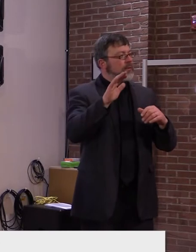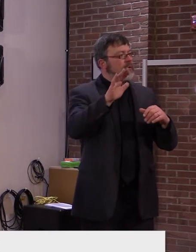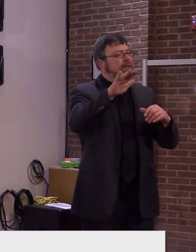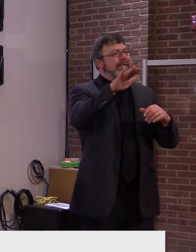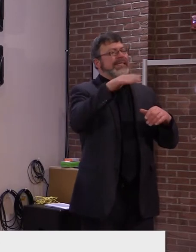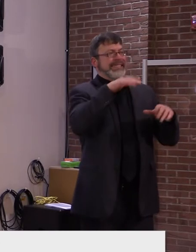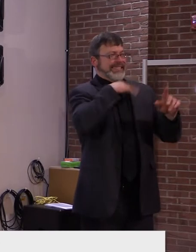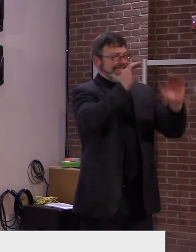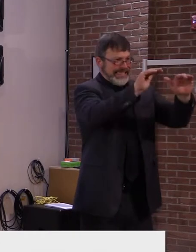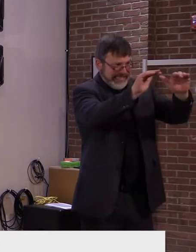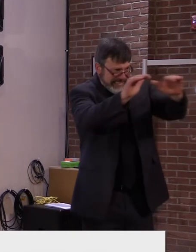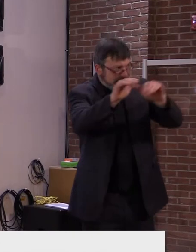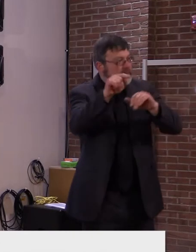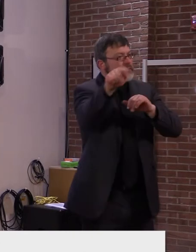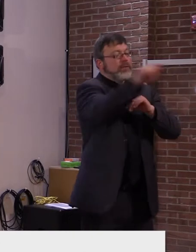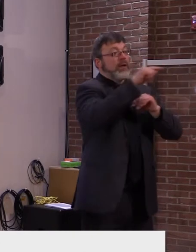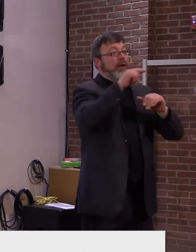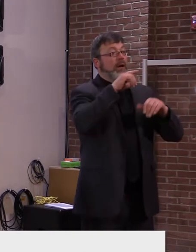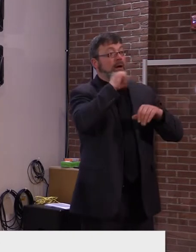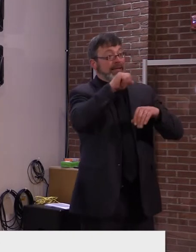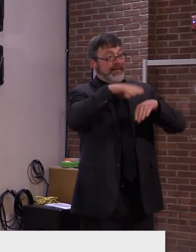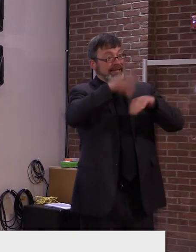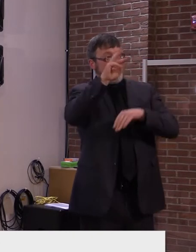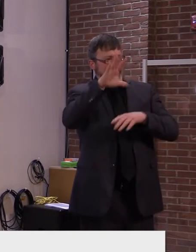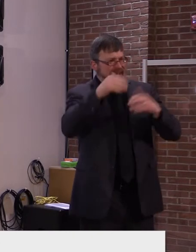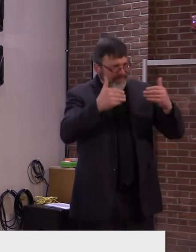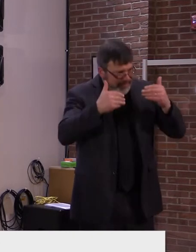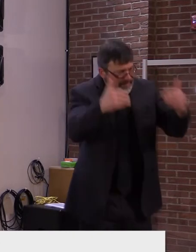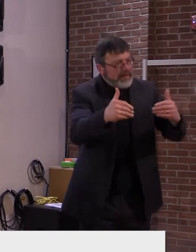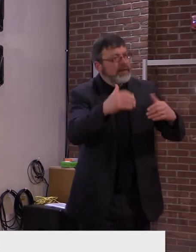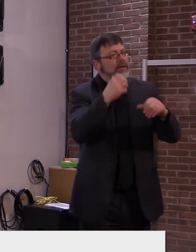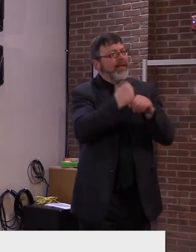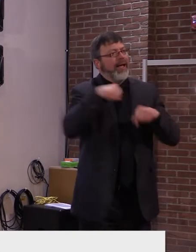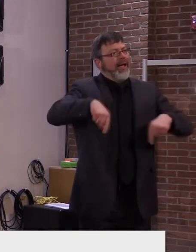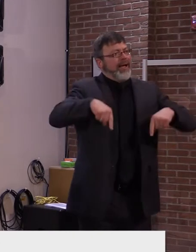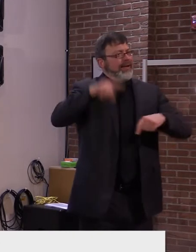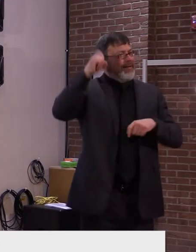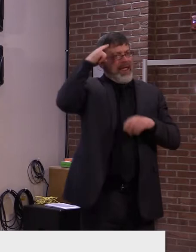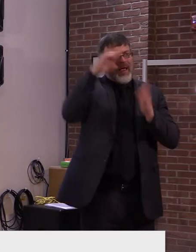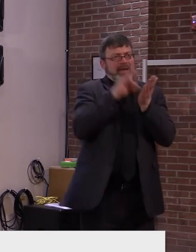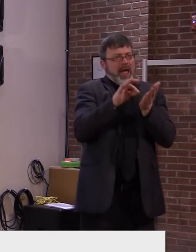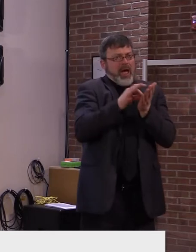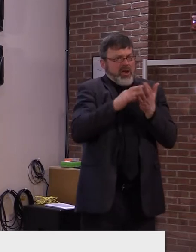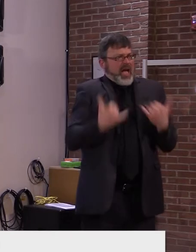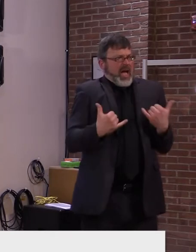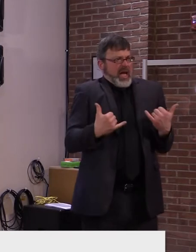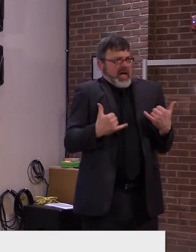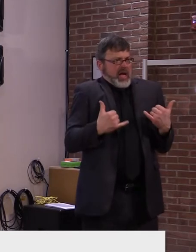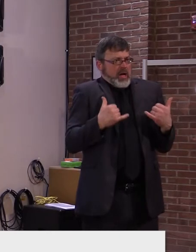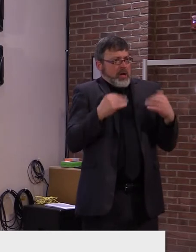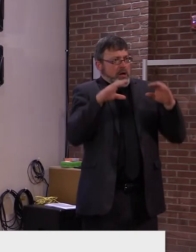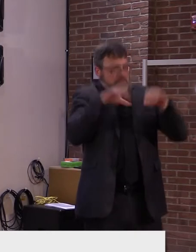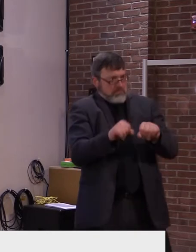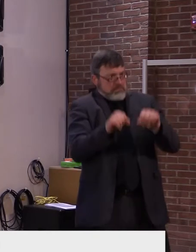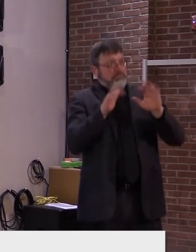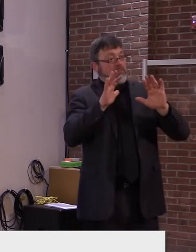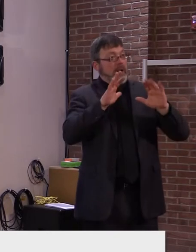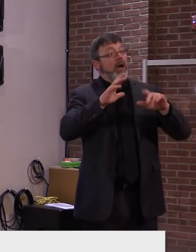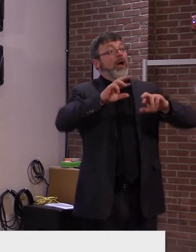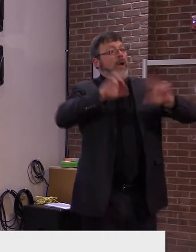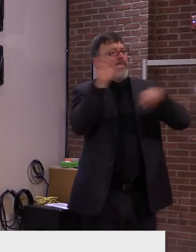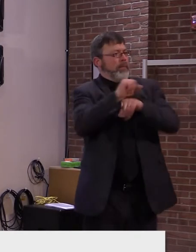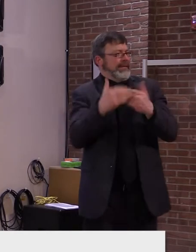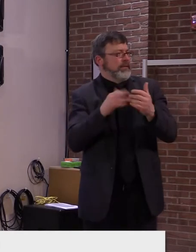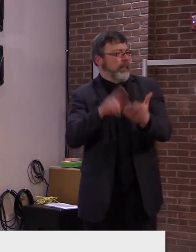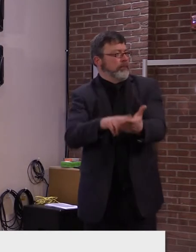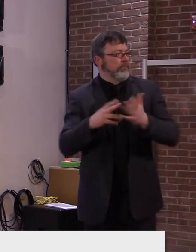you will already have an established account and can simply go to the account and pick a place,